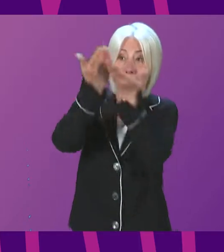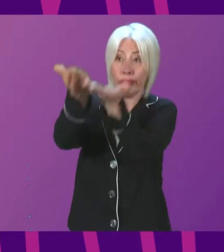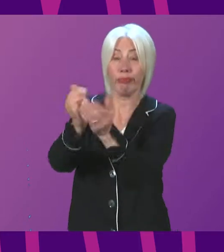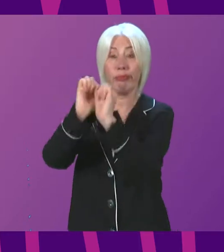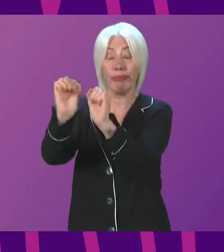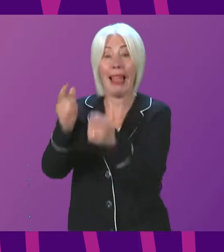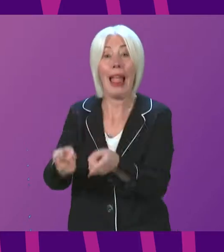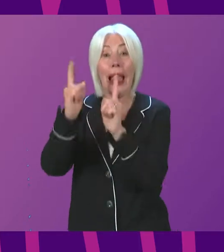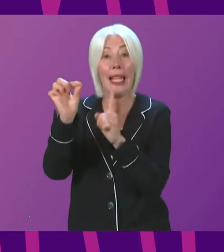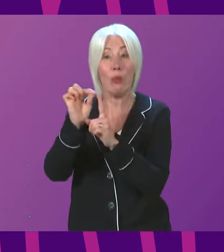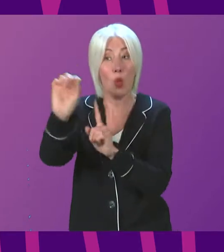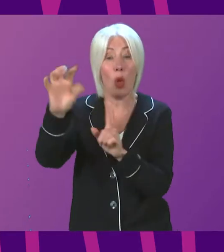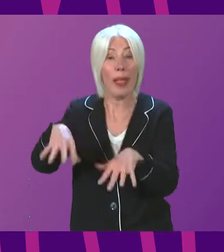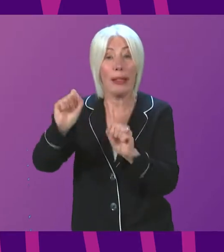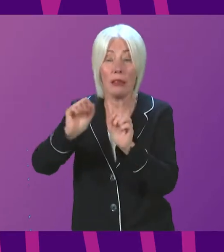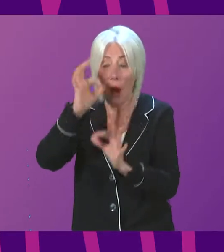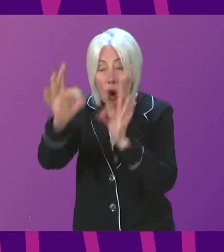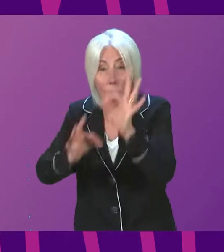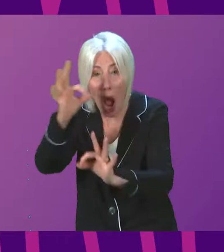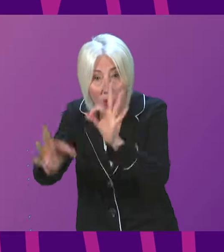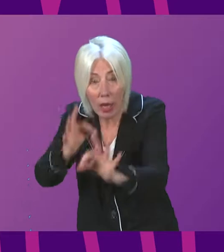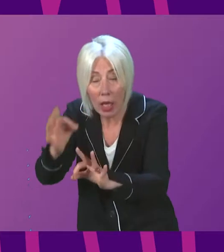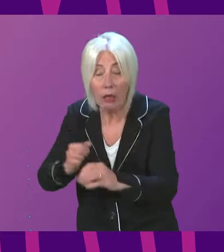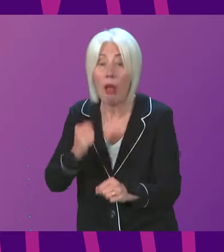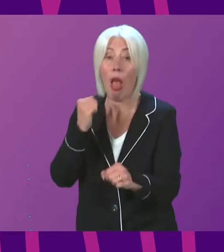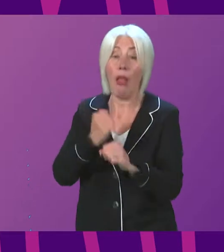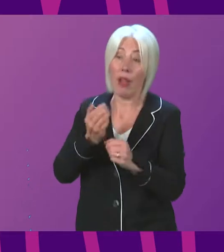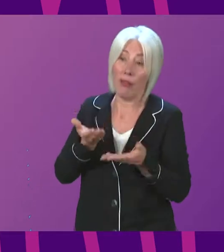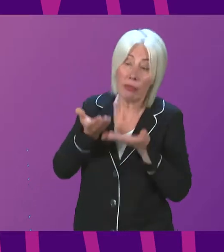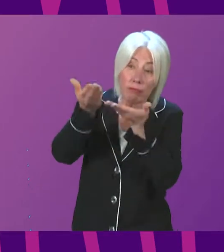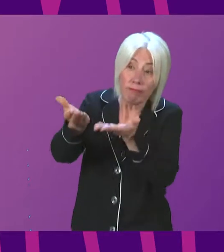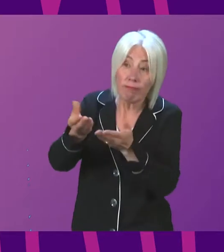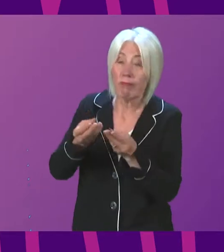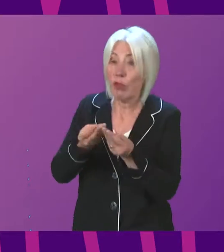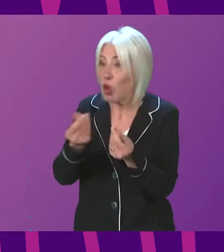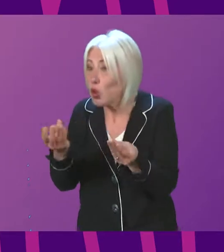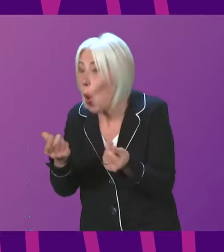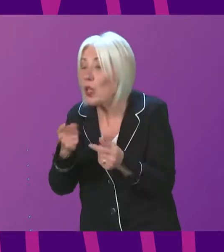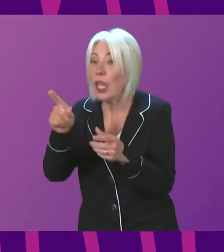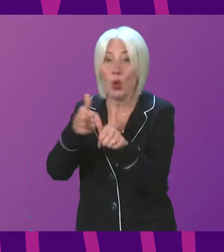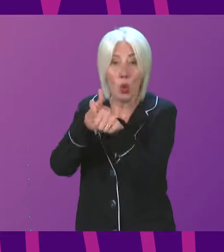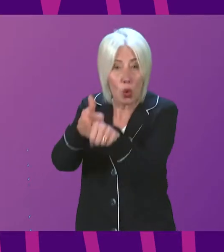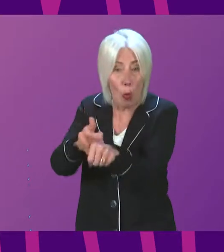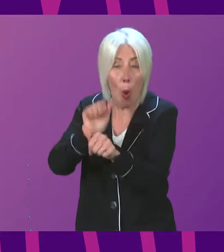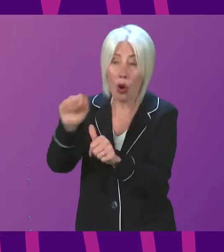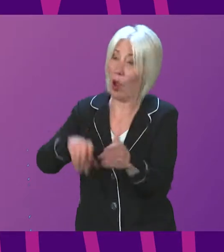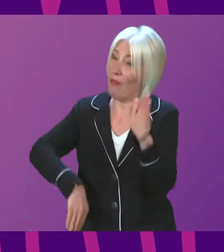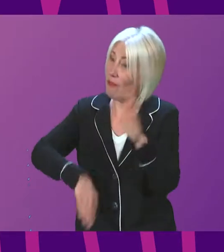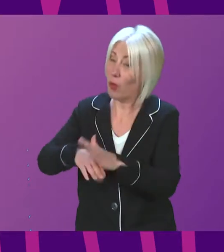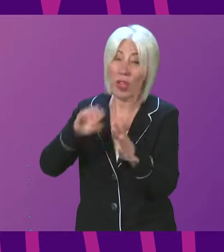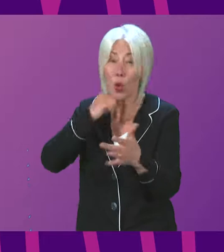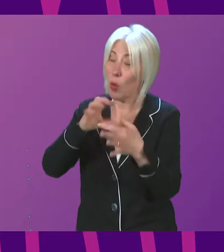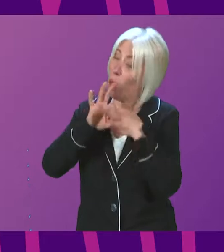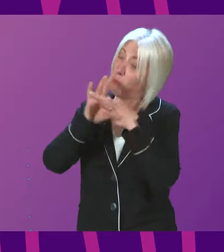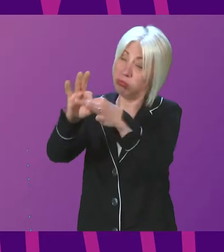pursue the inquiry. The Government will provide the resources that are required to support the inquiry and its full collaboration, as I indicated